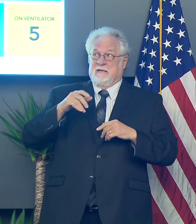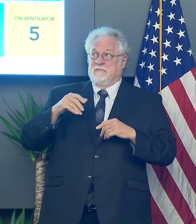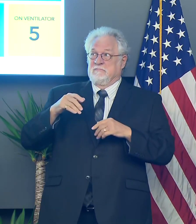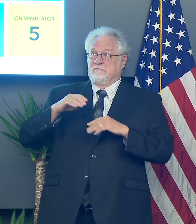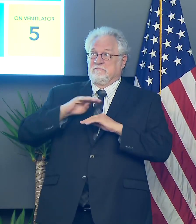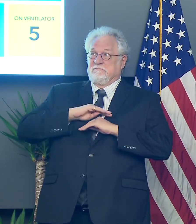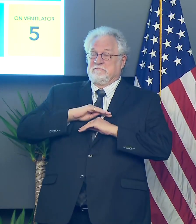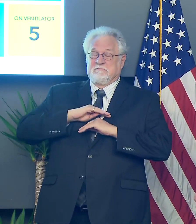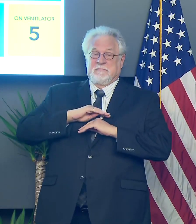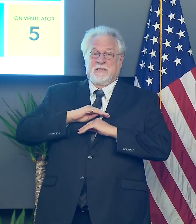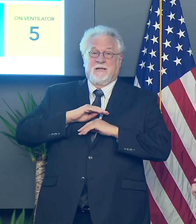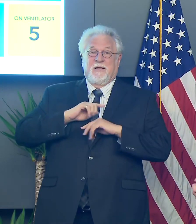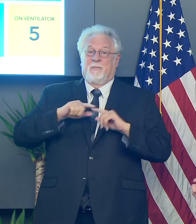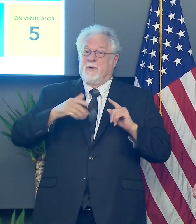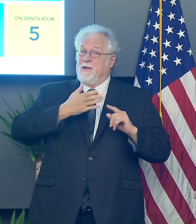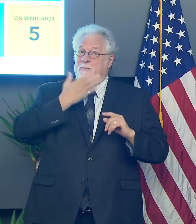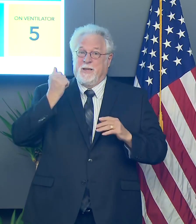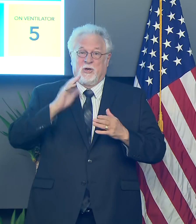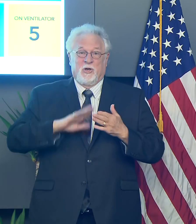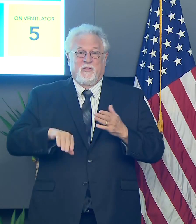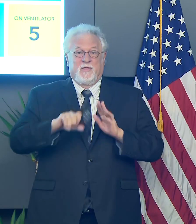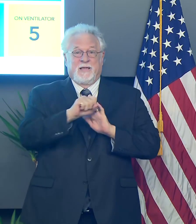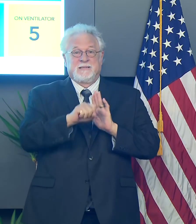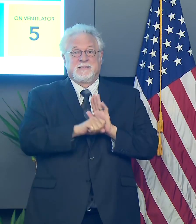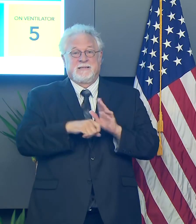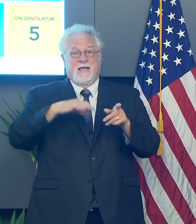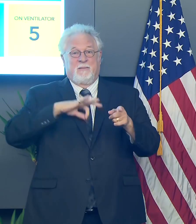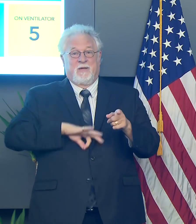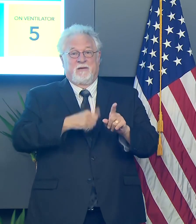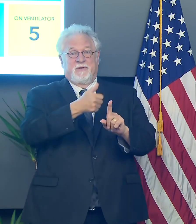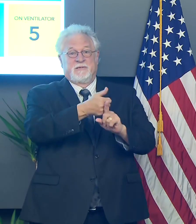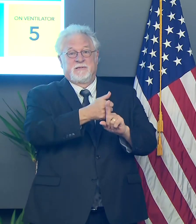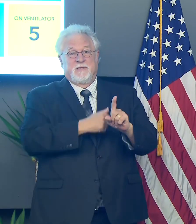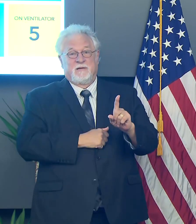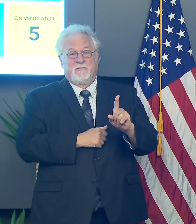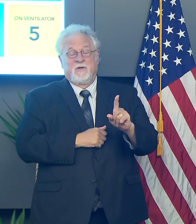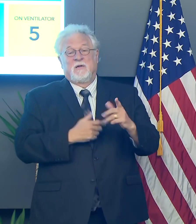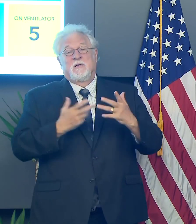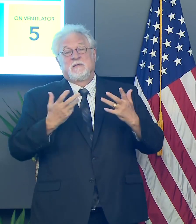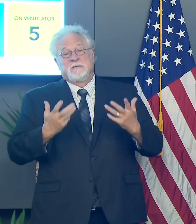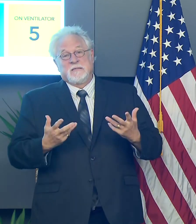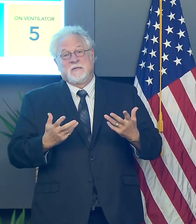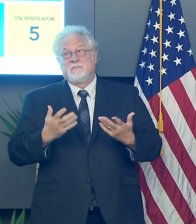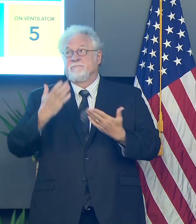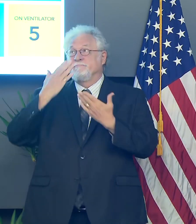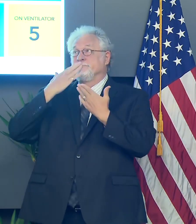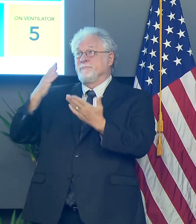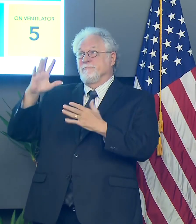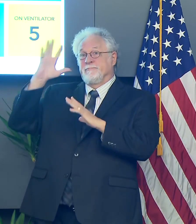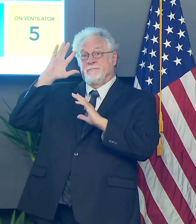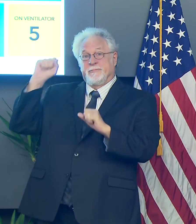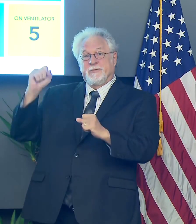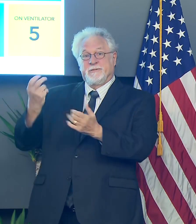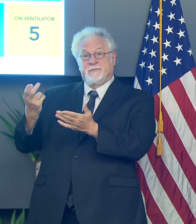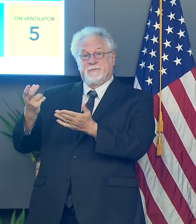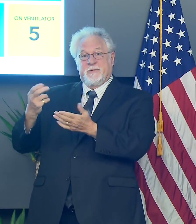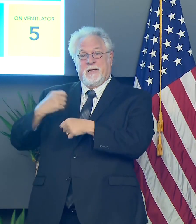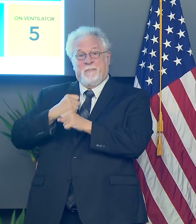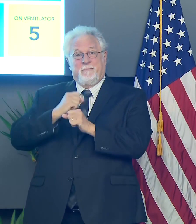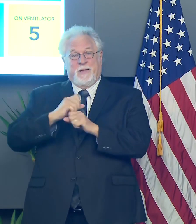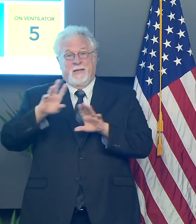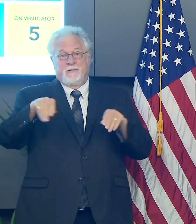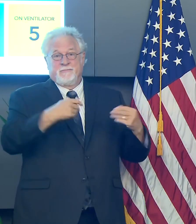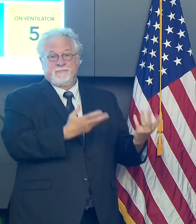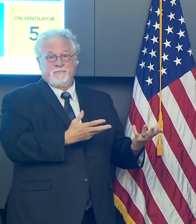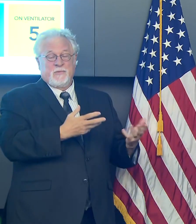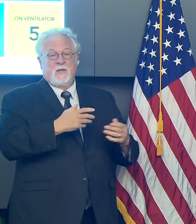is better than, than just the state, uh, benefit by itself, however. And so we really do appreciate the president making, uh, this